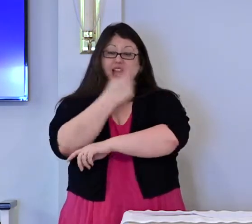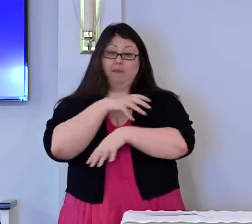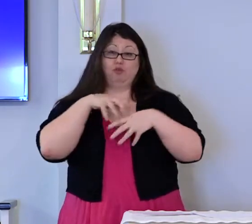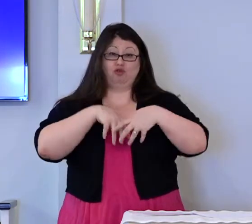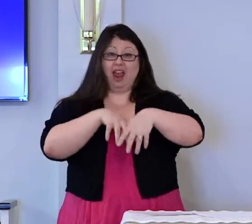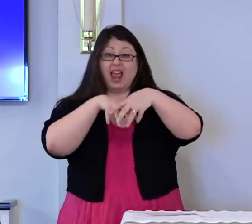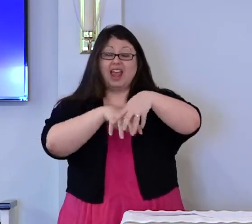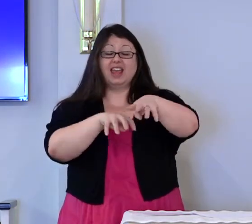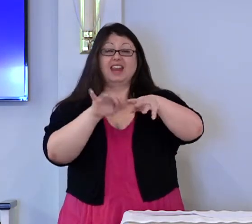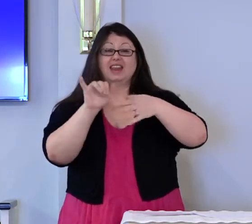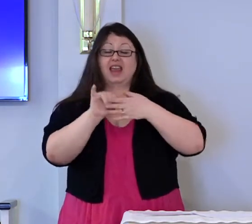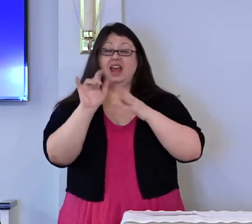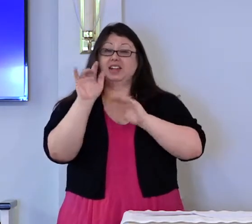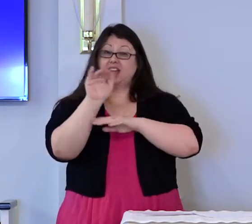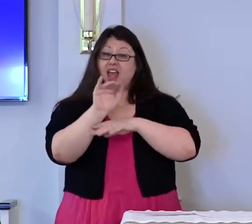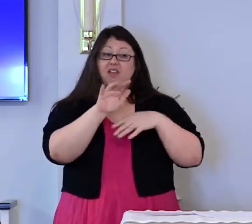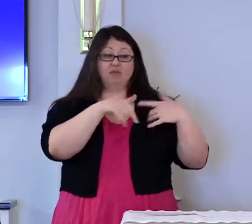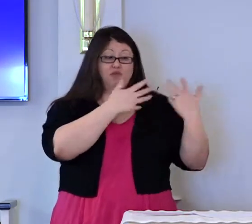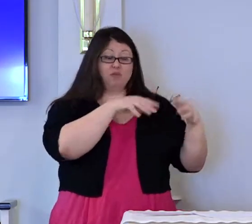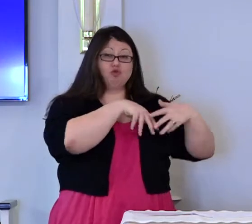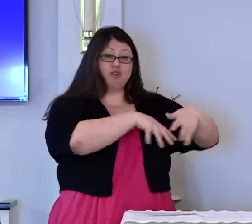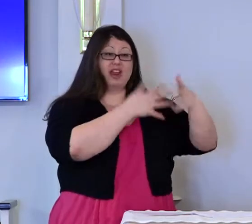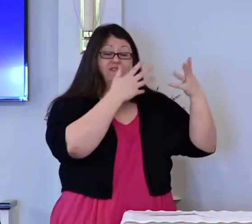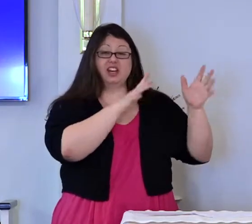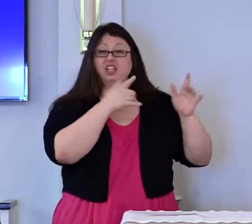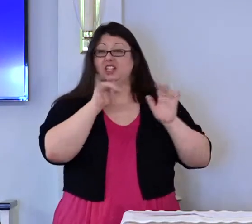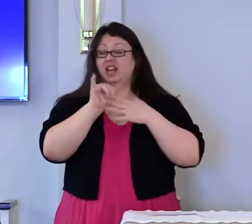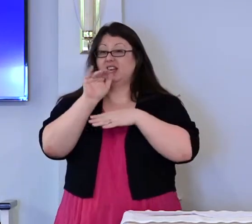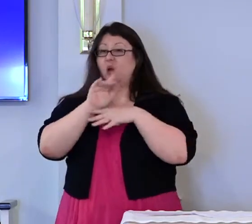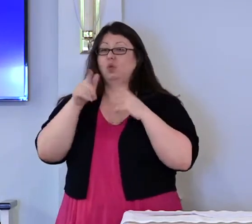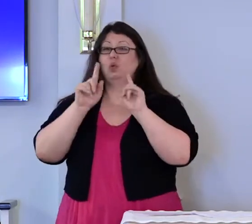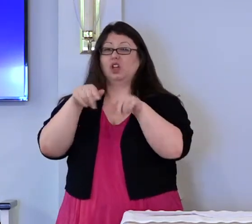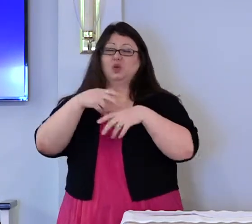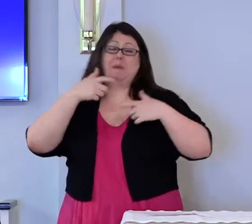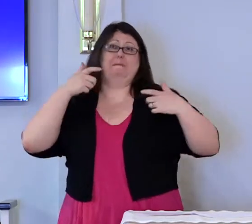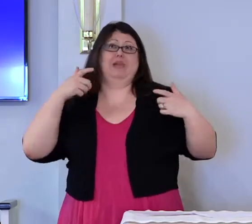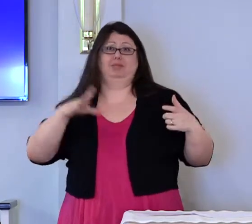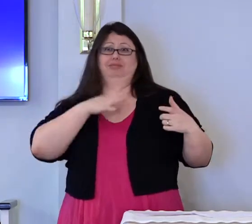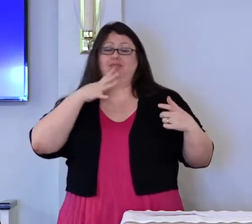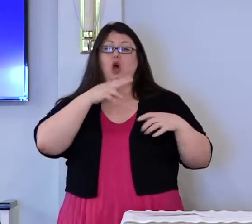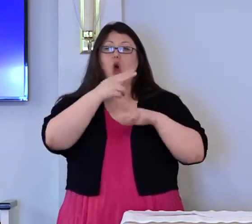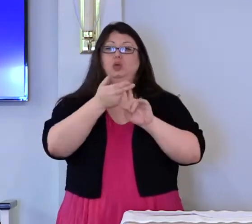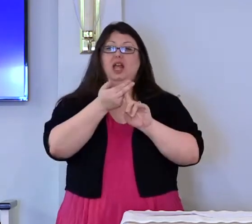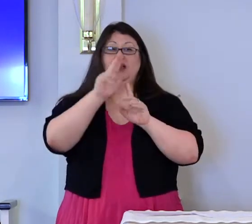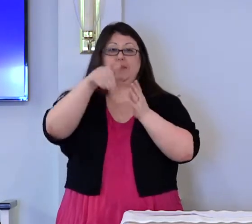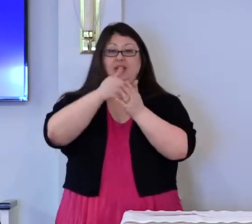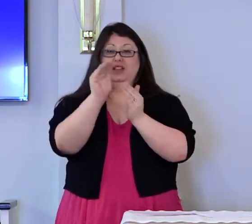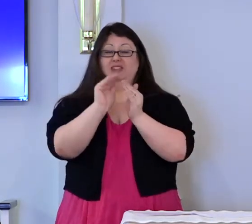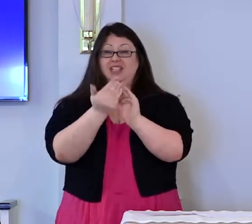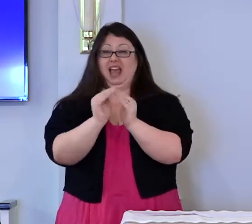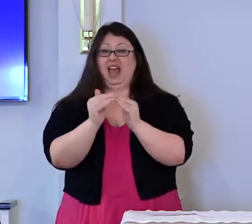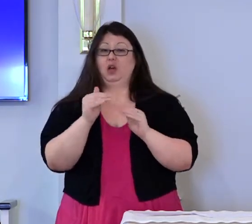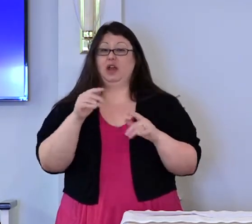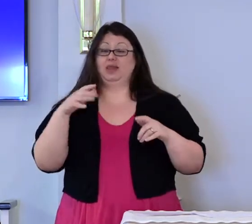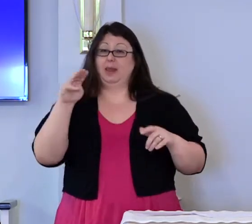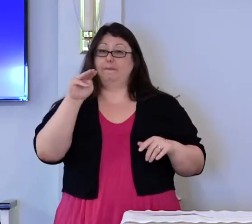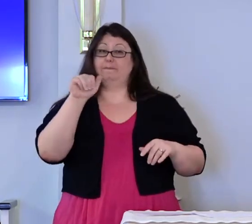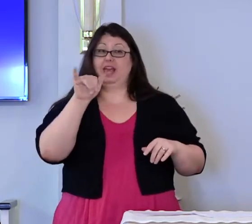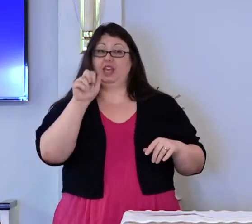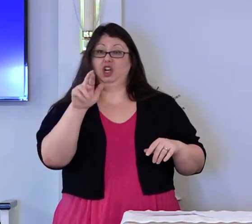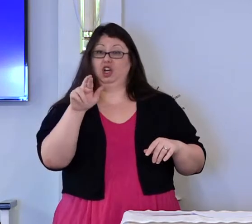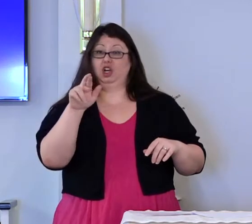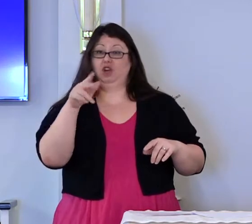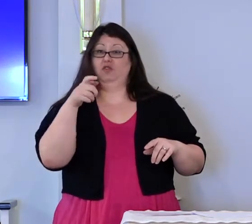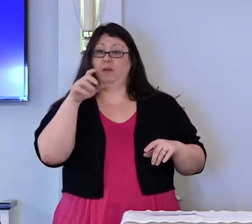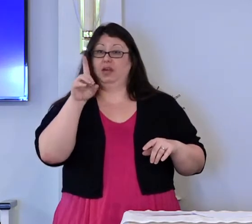And that evening, we went to the great hotel in the center of town where the mayor of Dublin was